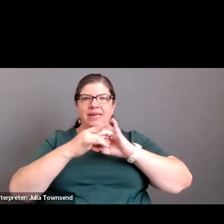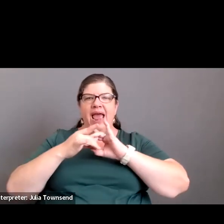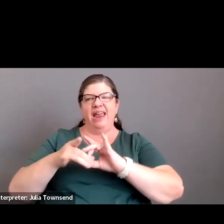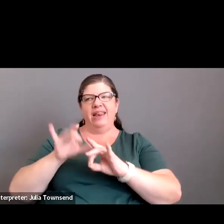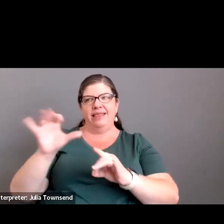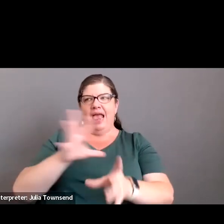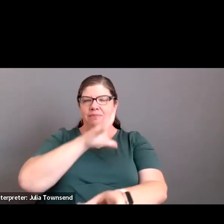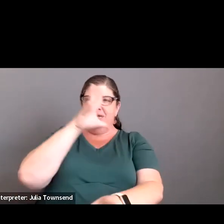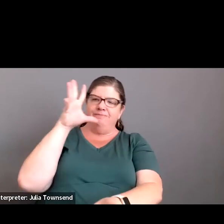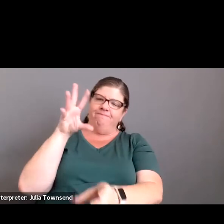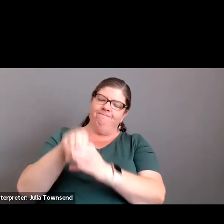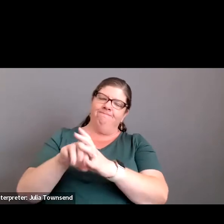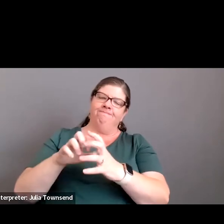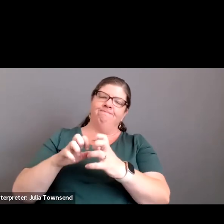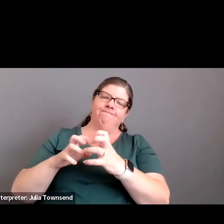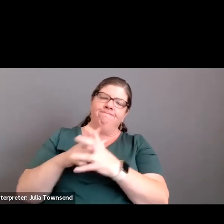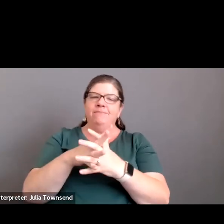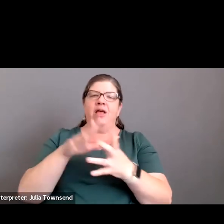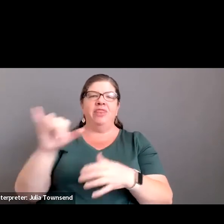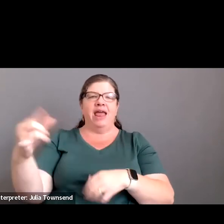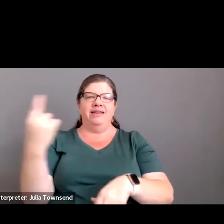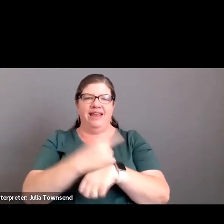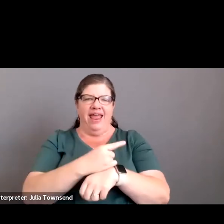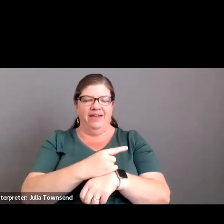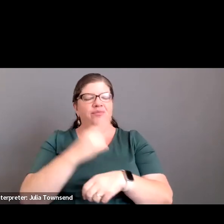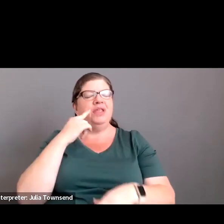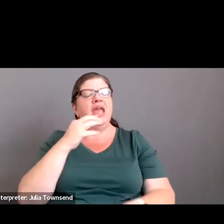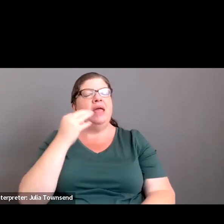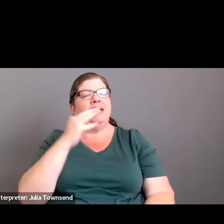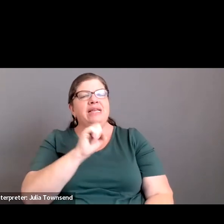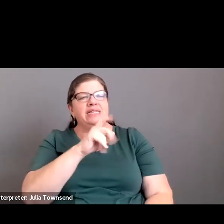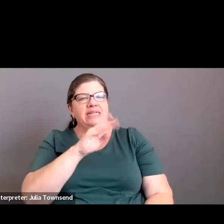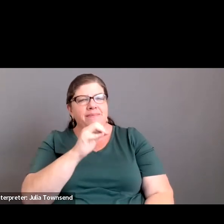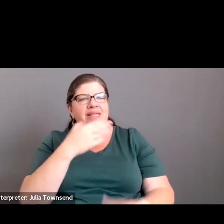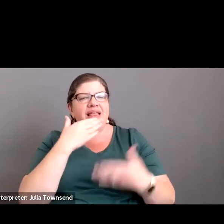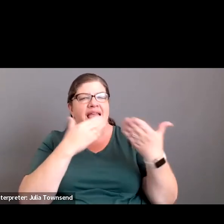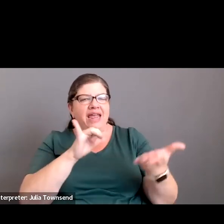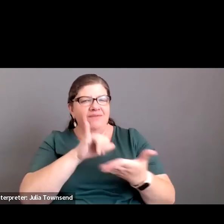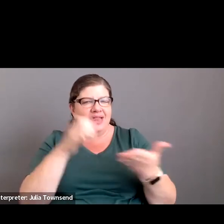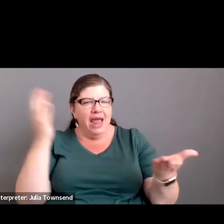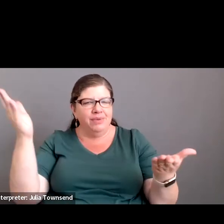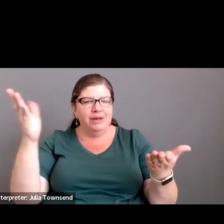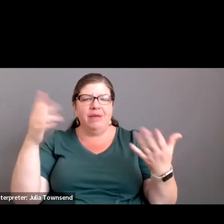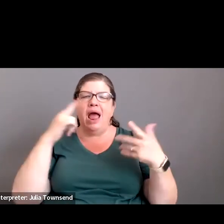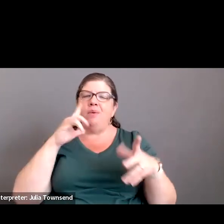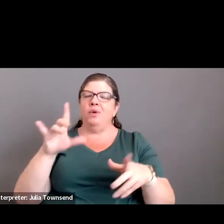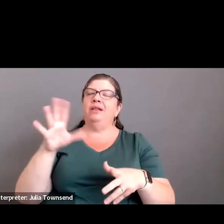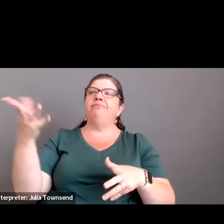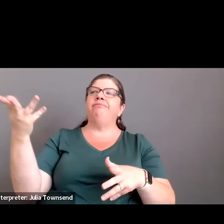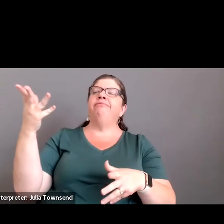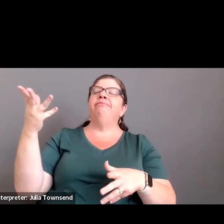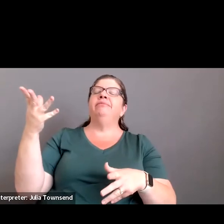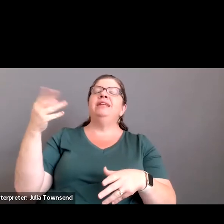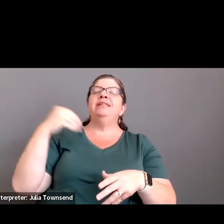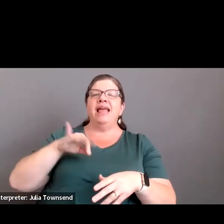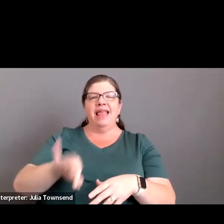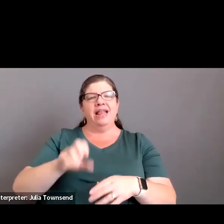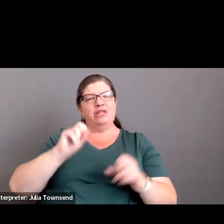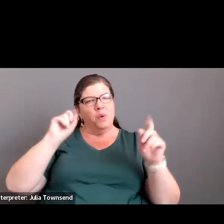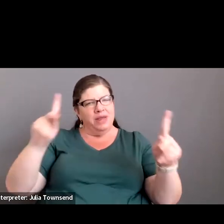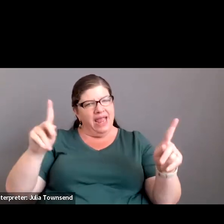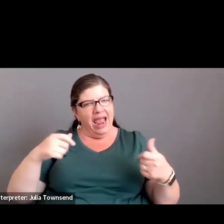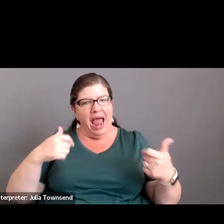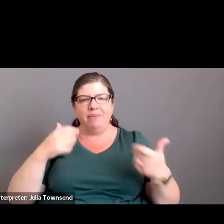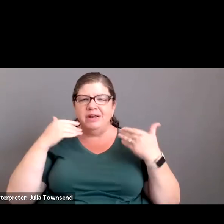in that day. And certainly, Ms. Simmons, thank you for that presentation. You know, I'm going to take that, you know, okay, it's the rise of the